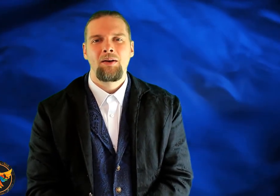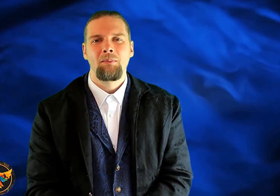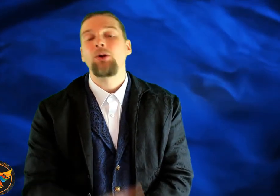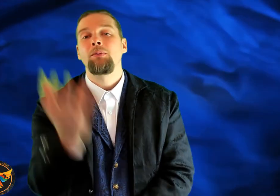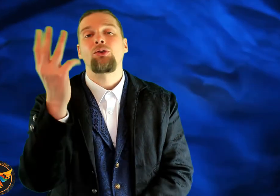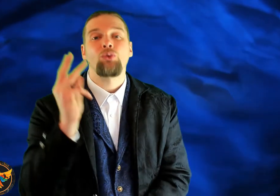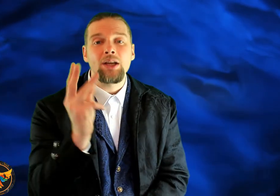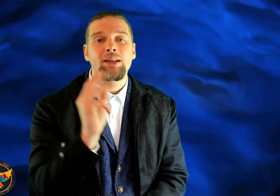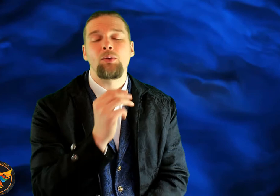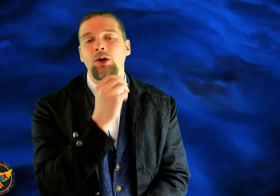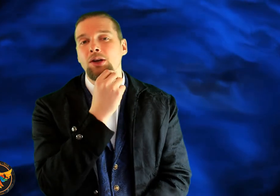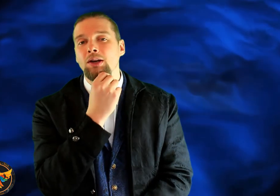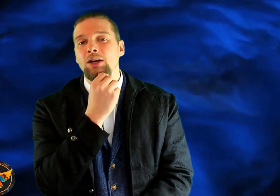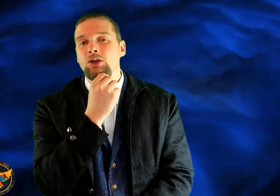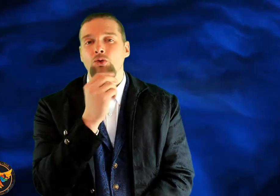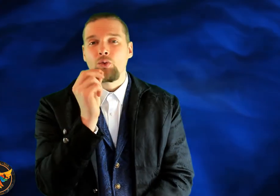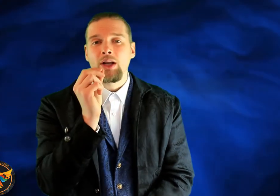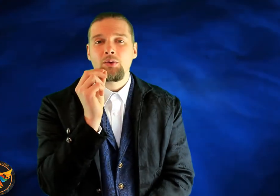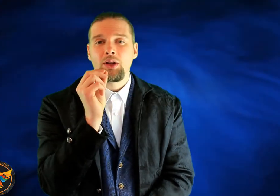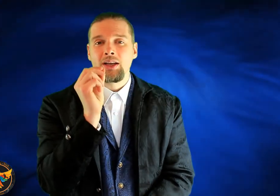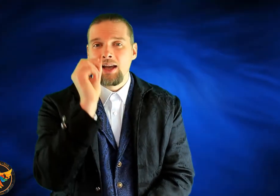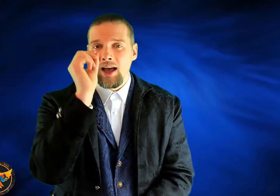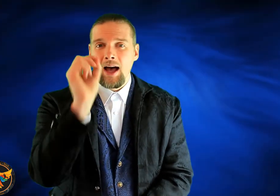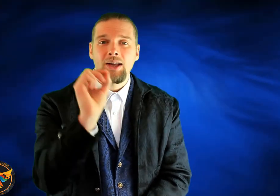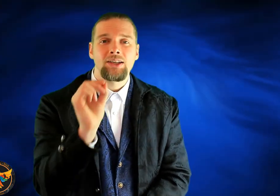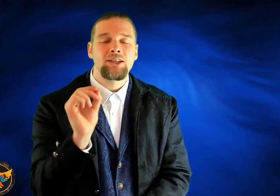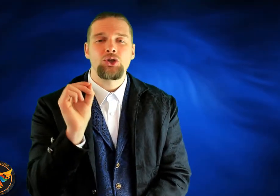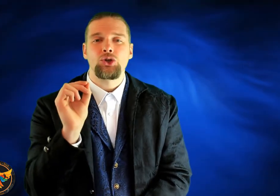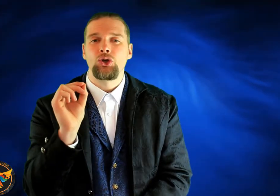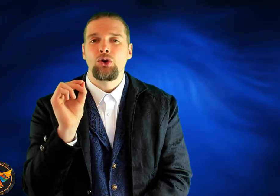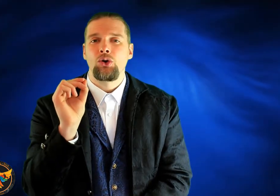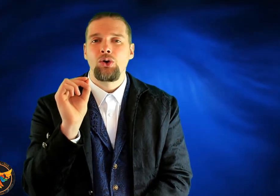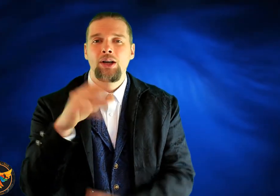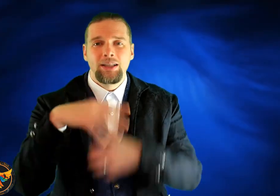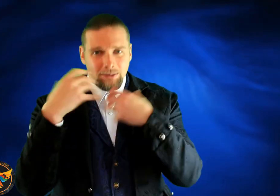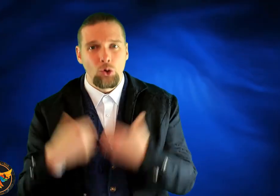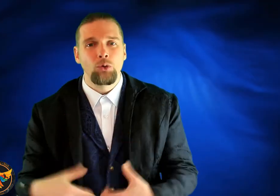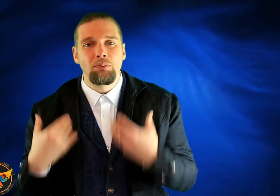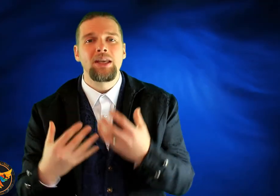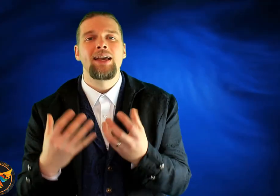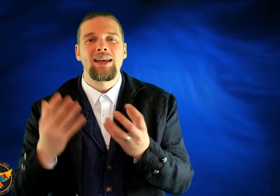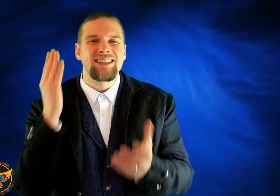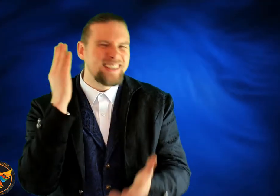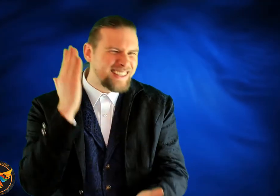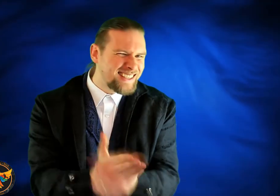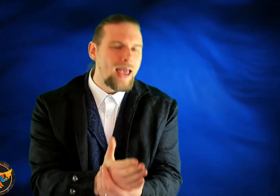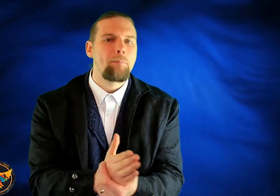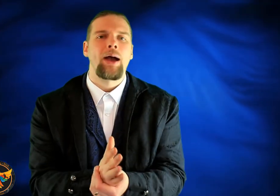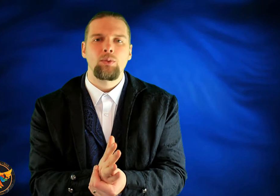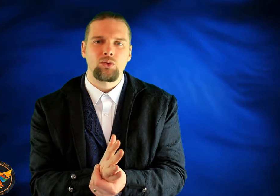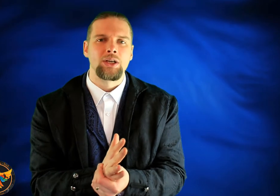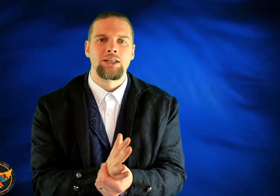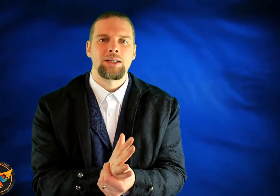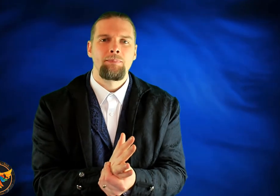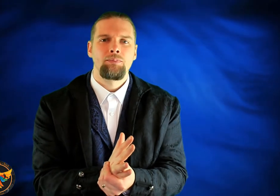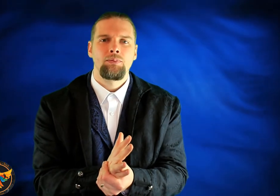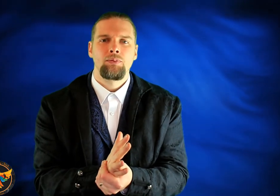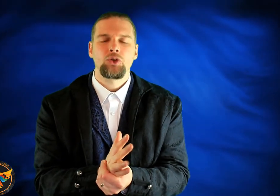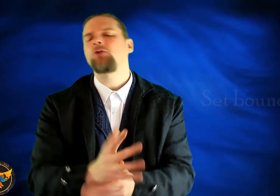Point number three that I want you to really, really harness into your own being is to set boundaries. Just